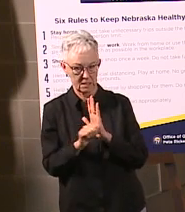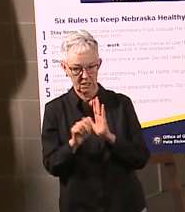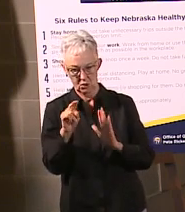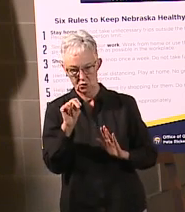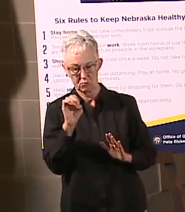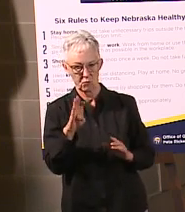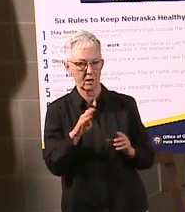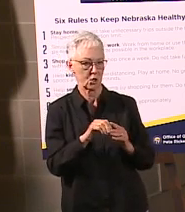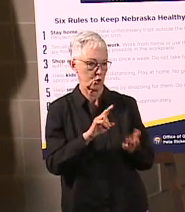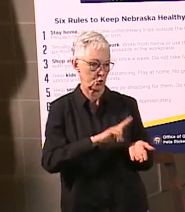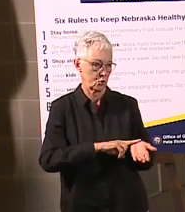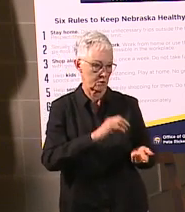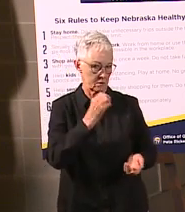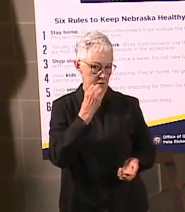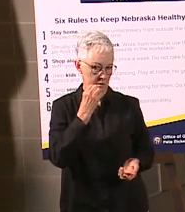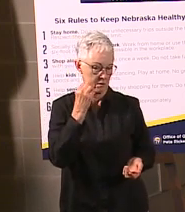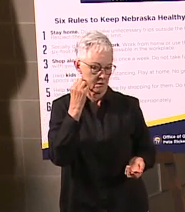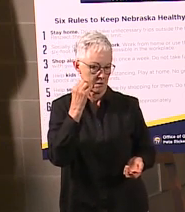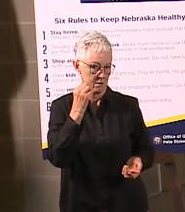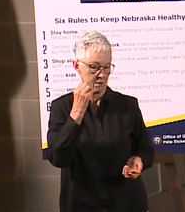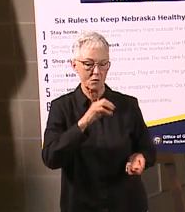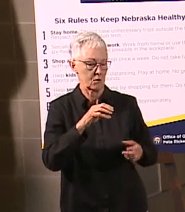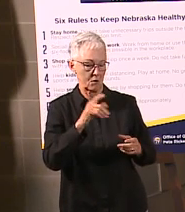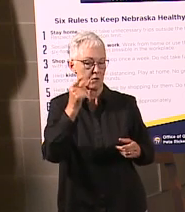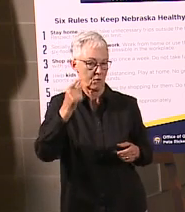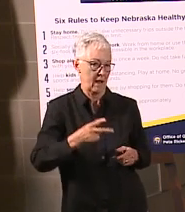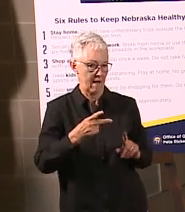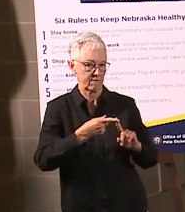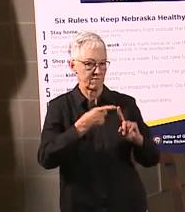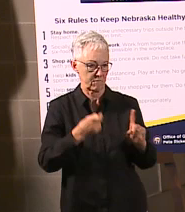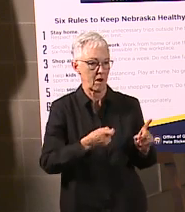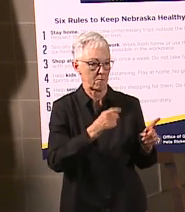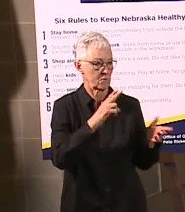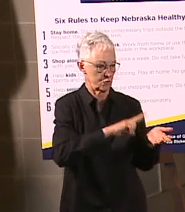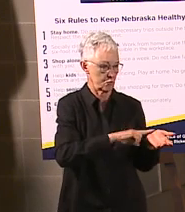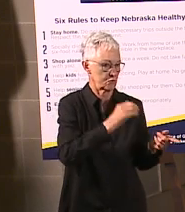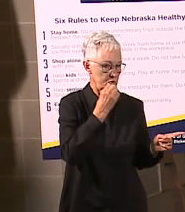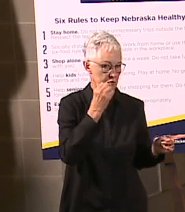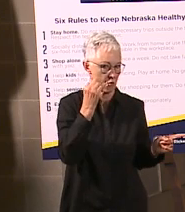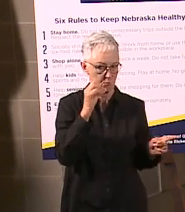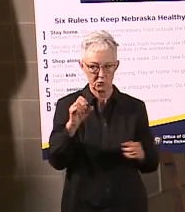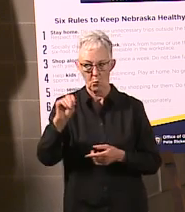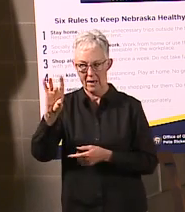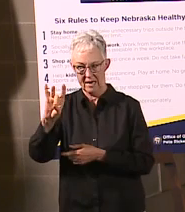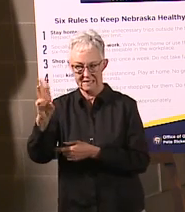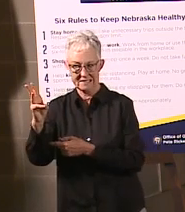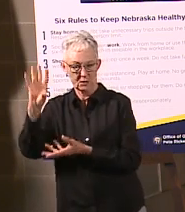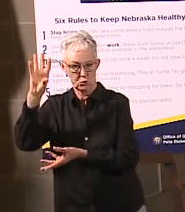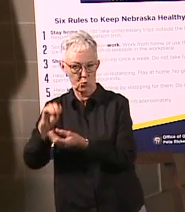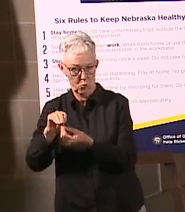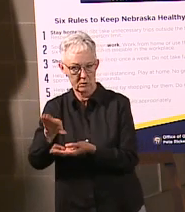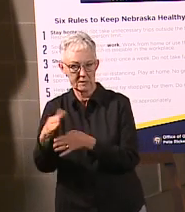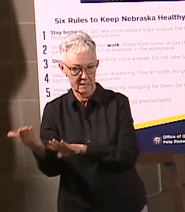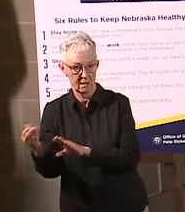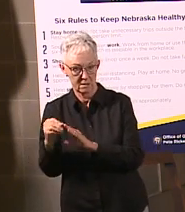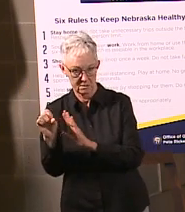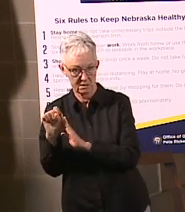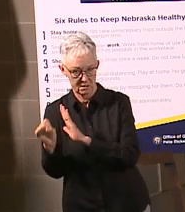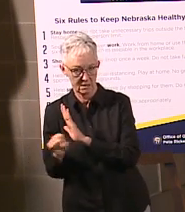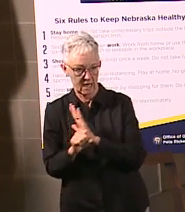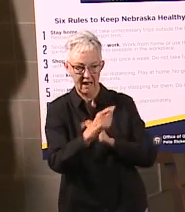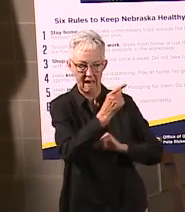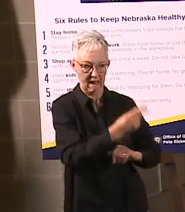So over half of those are coming from our long-term care facilities. And then with regard to food processing, we have 1,005